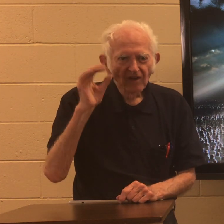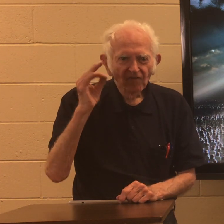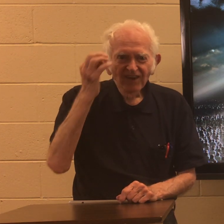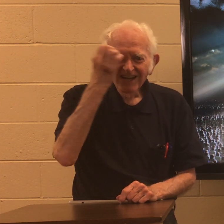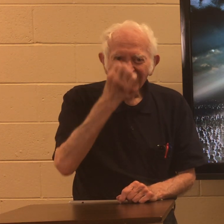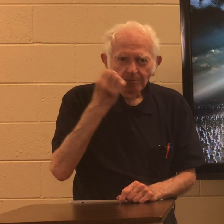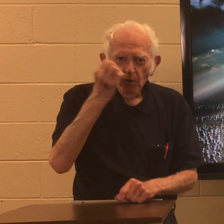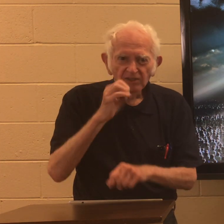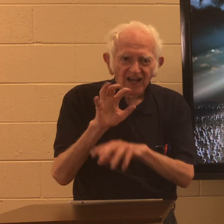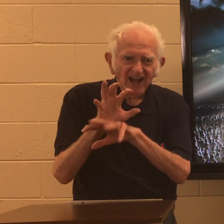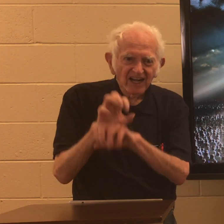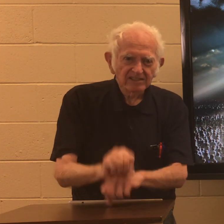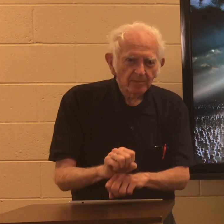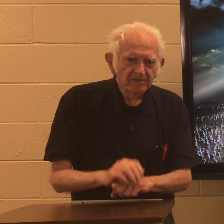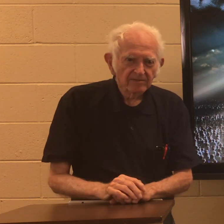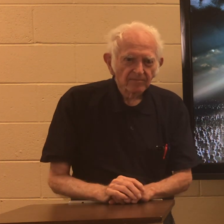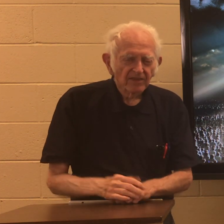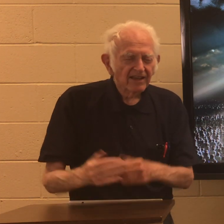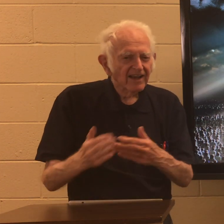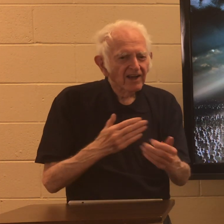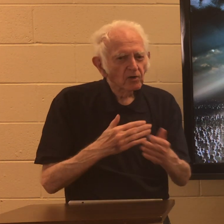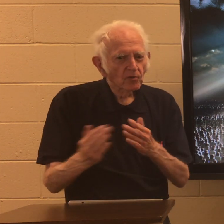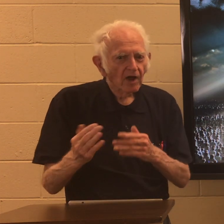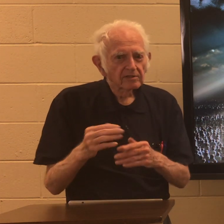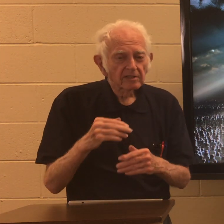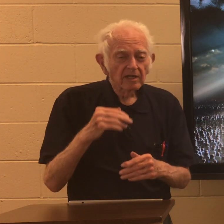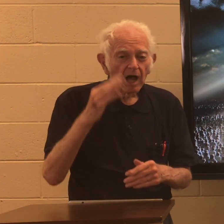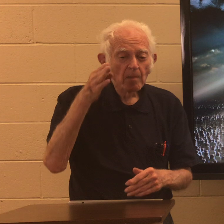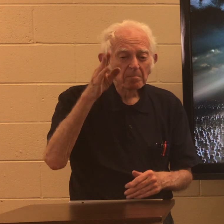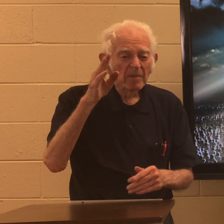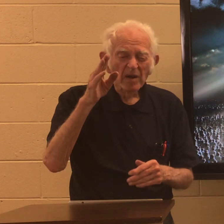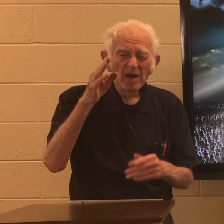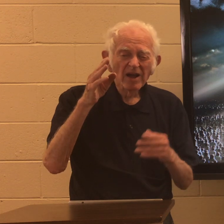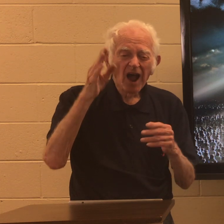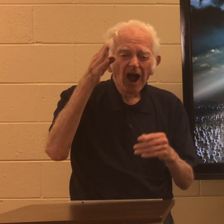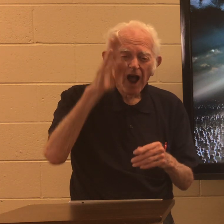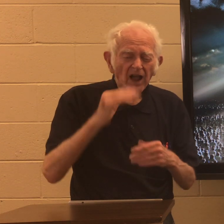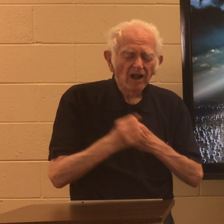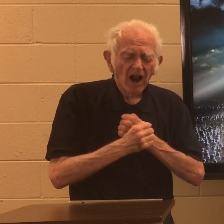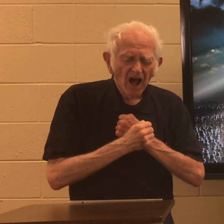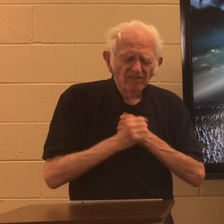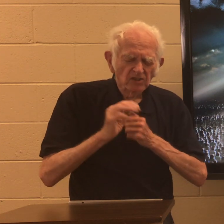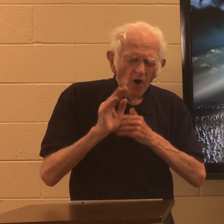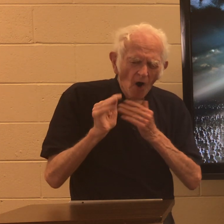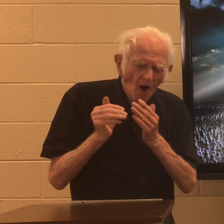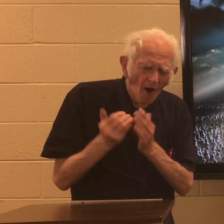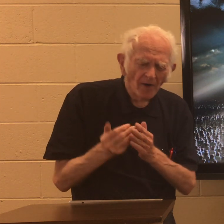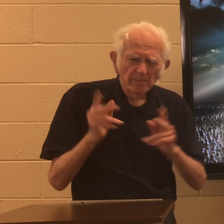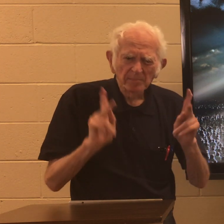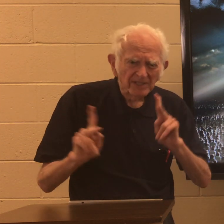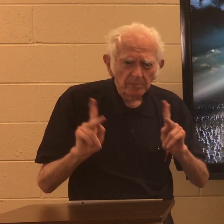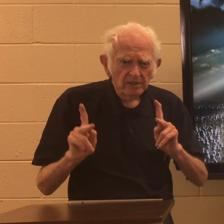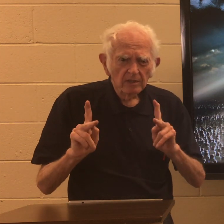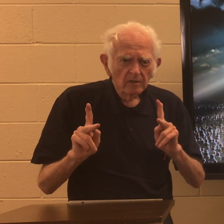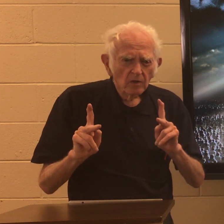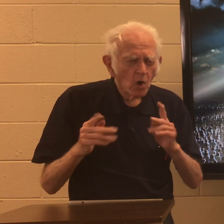Because of Europe, their customs. Anyway, God loves all people.